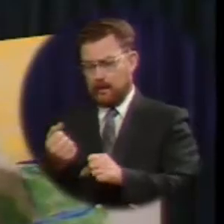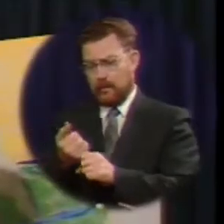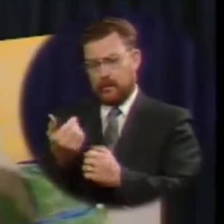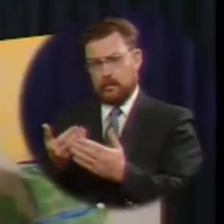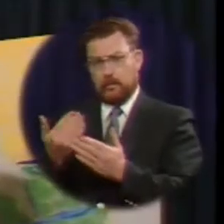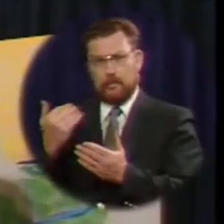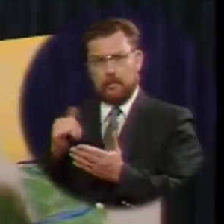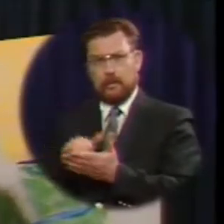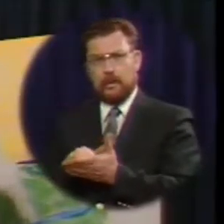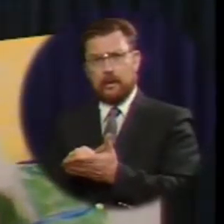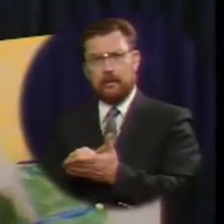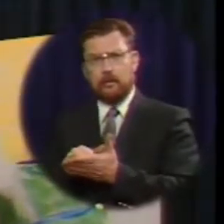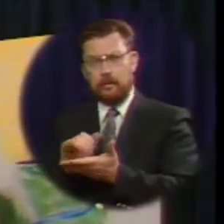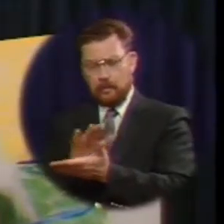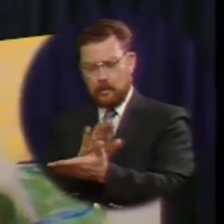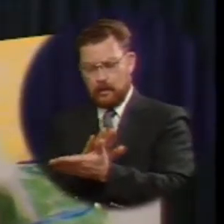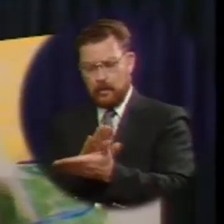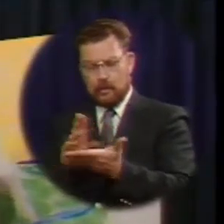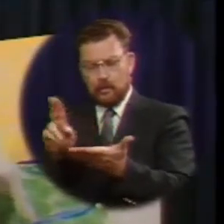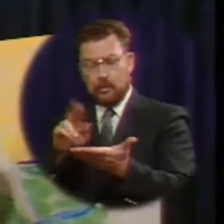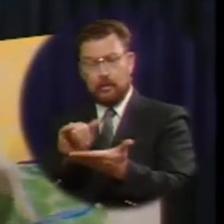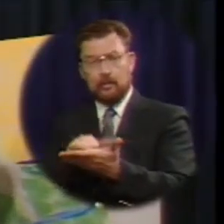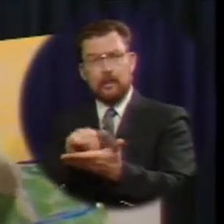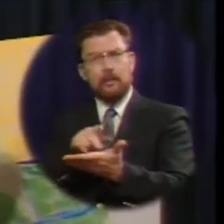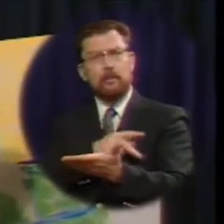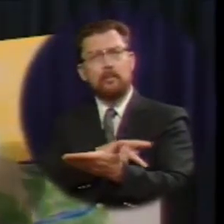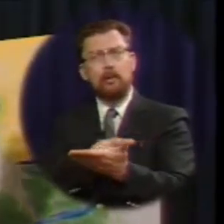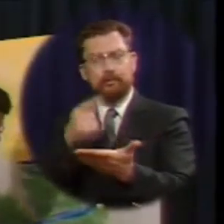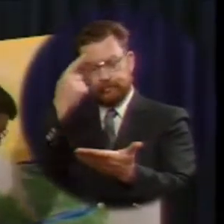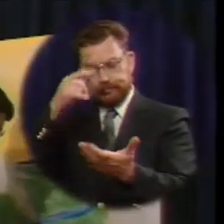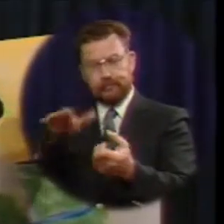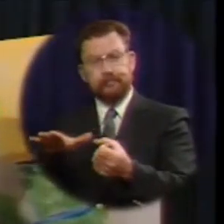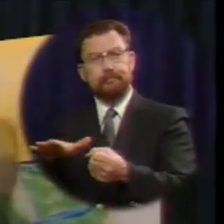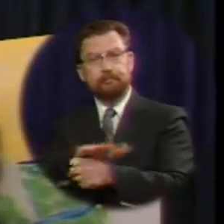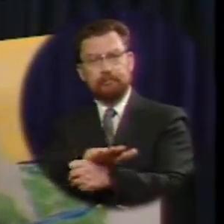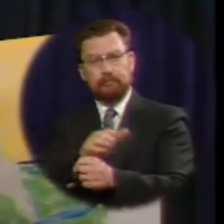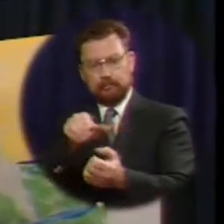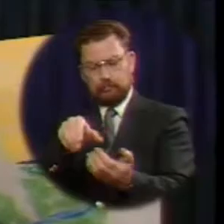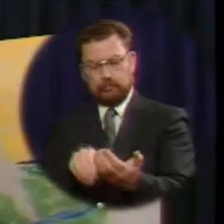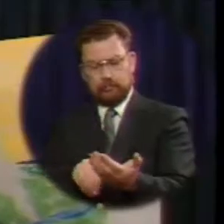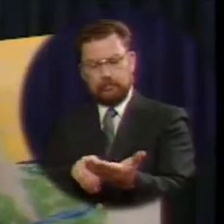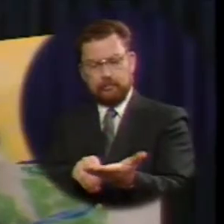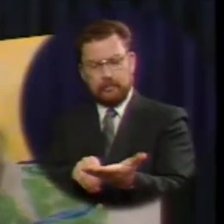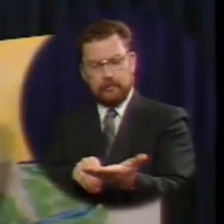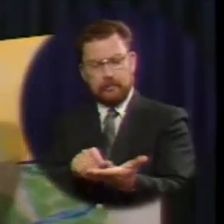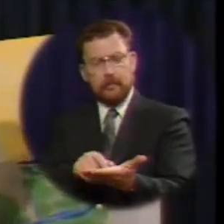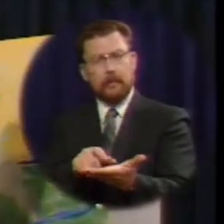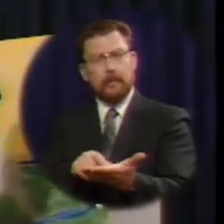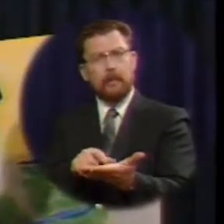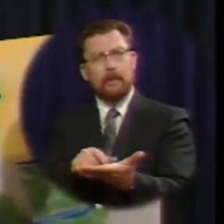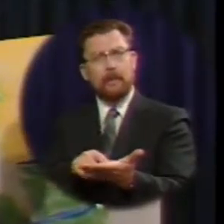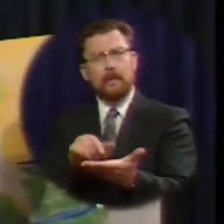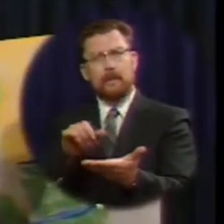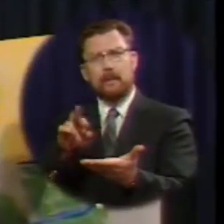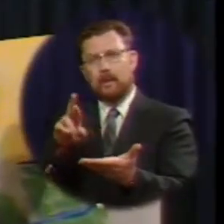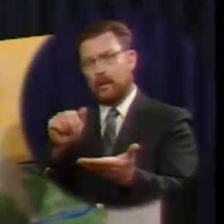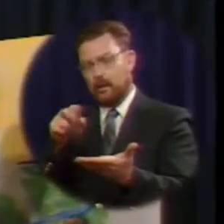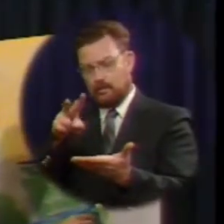and the paper had used the poem just to fill a column on the page Ira Sankey read the lines